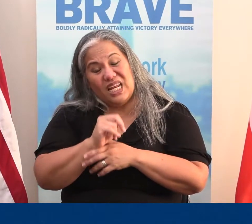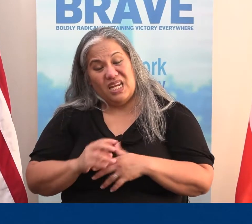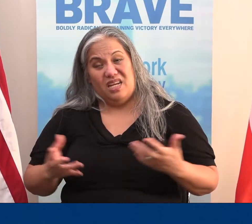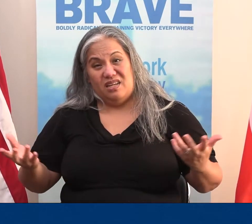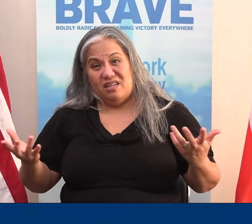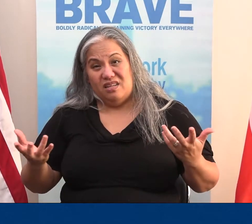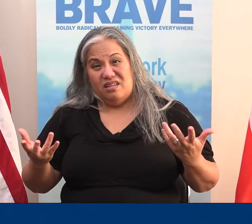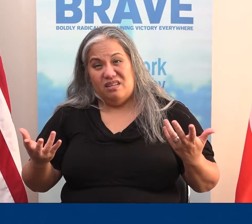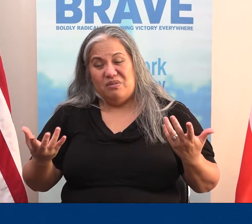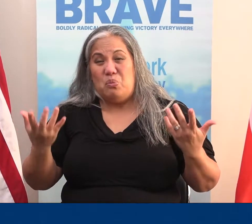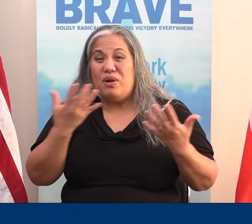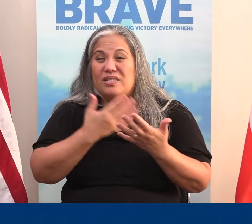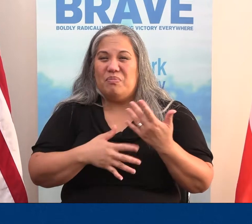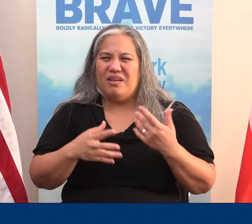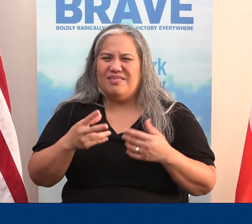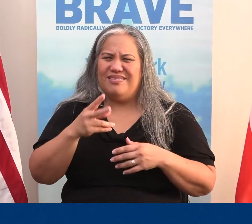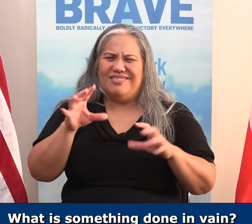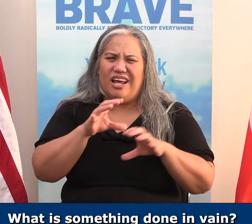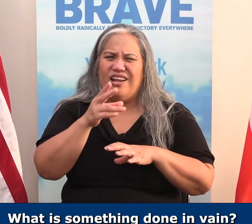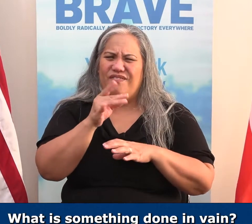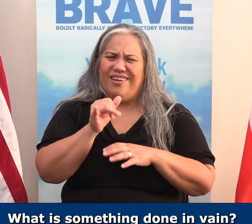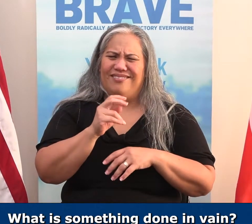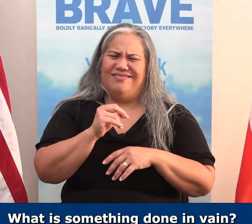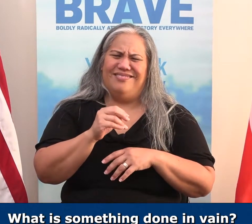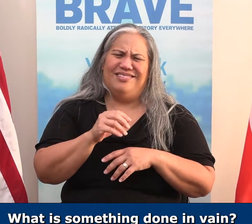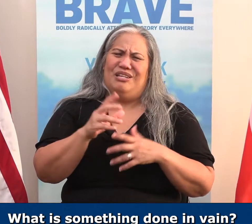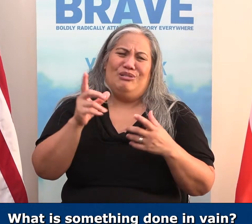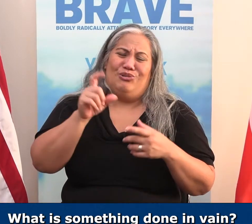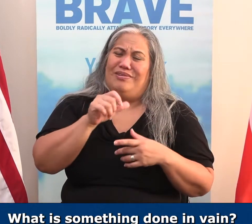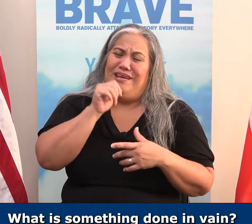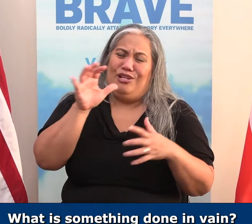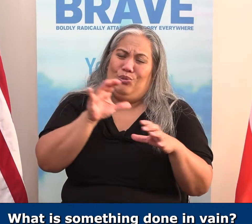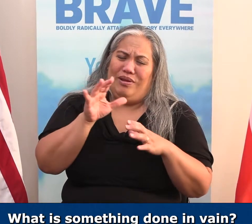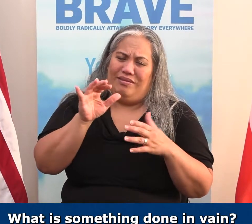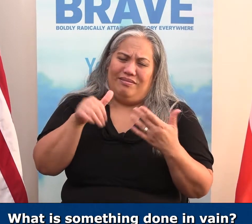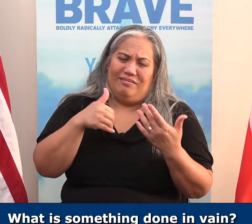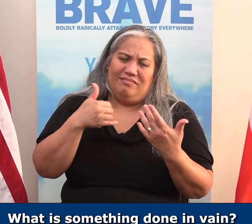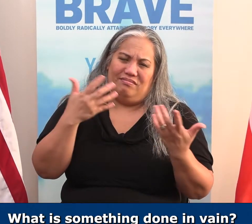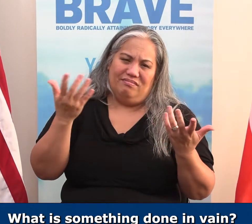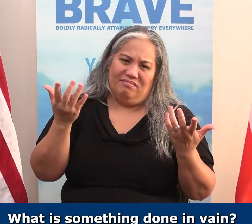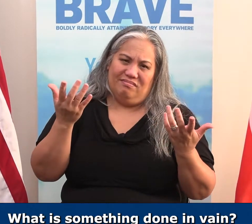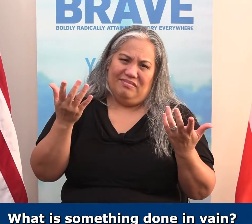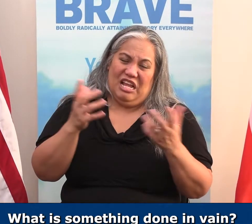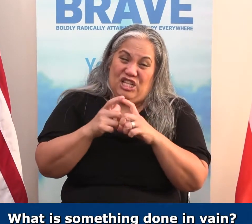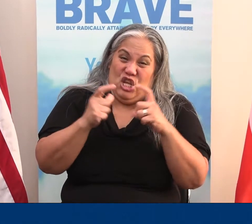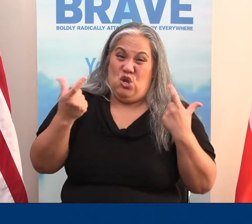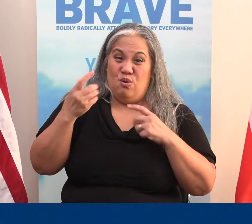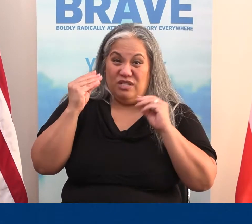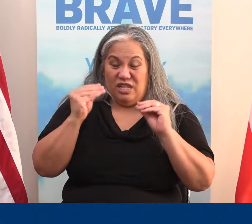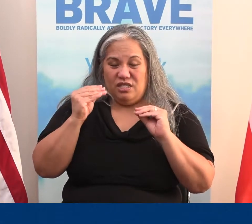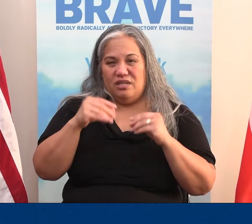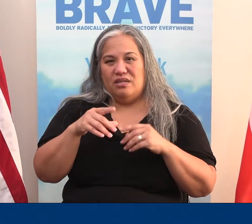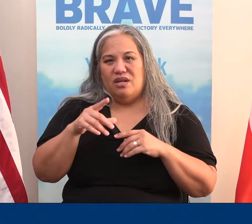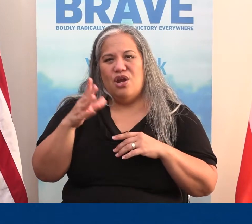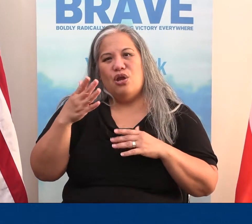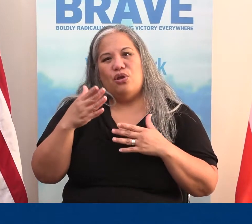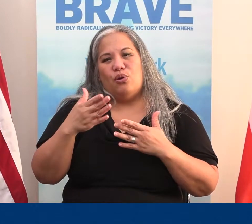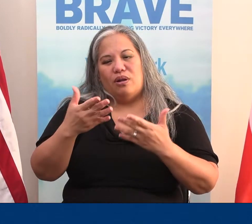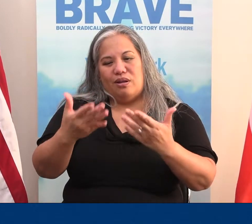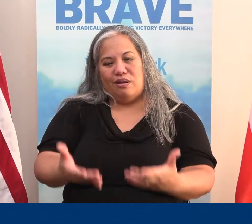worship is in vain. What is something done in vain? You might as well not do it at all. Now, this is a huge teaching right